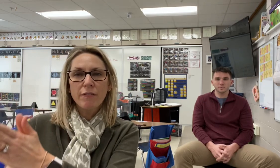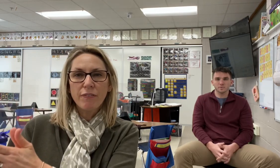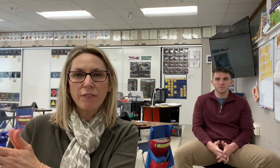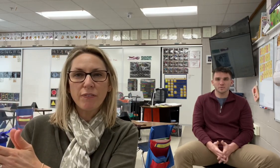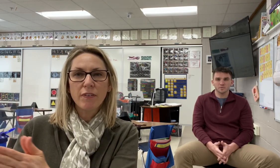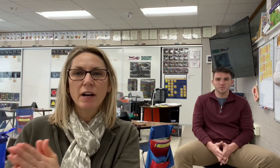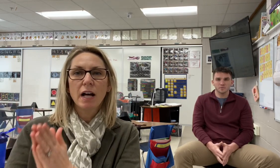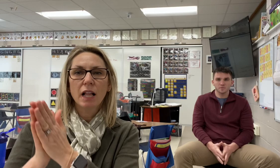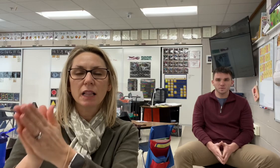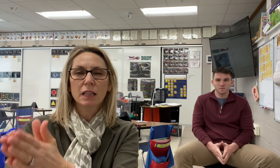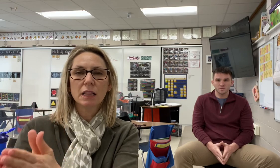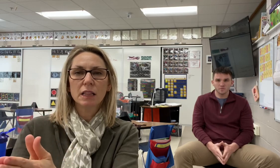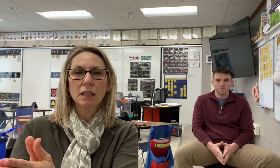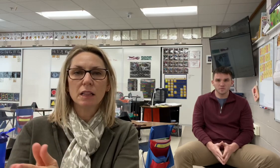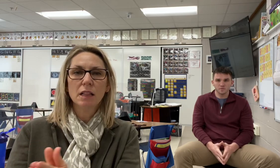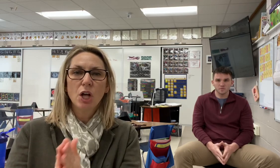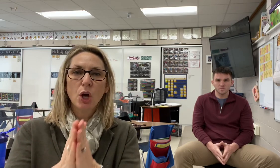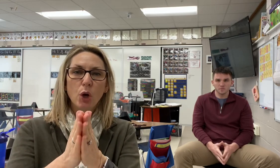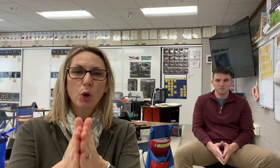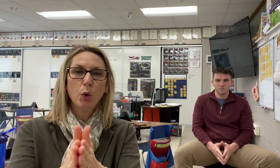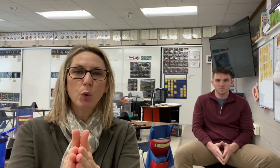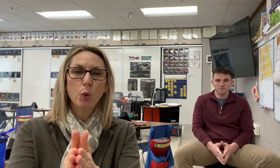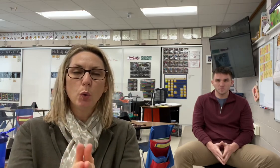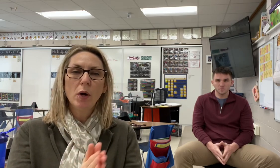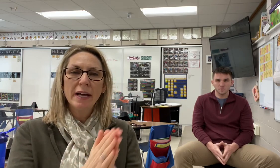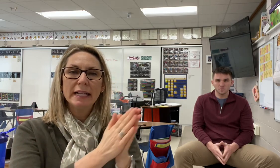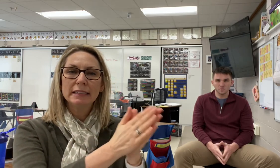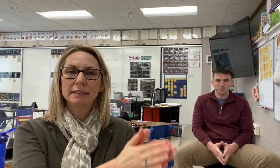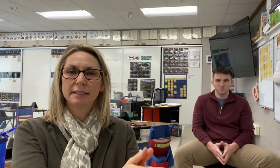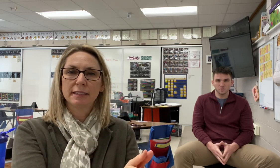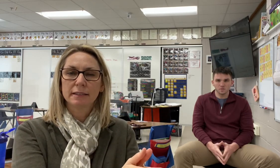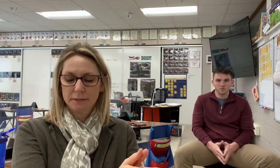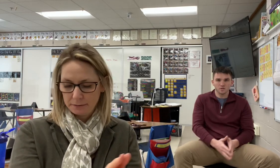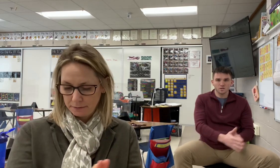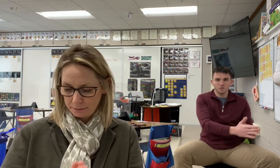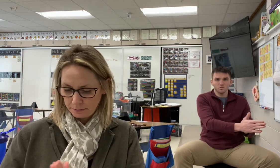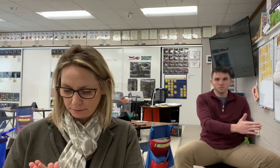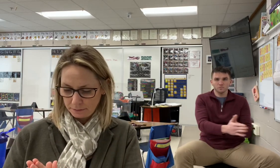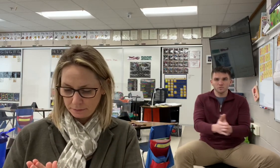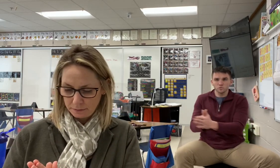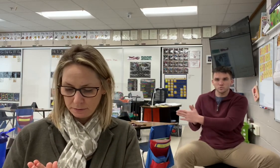F. U. U. T. Flute.